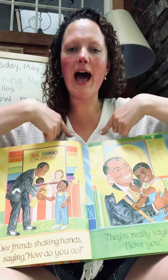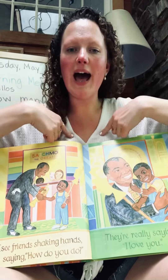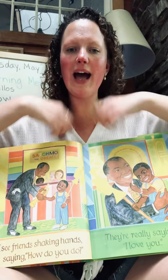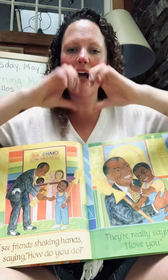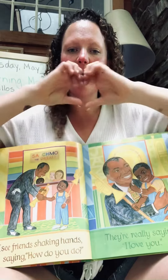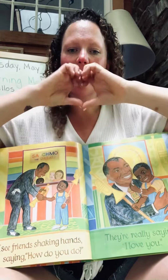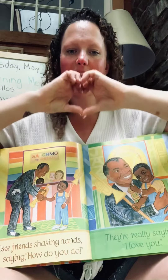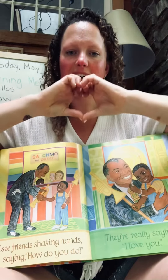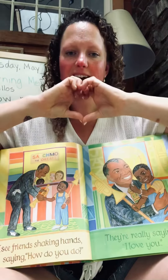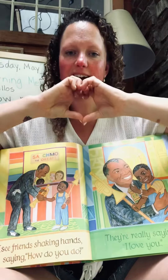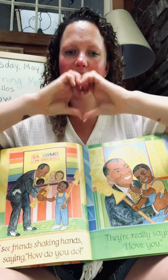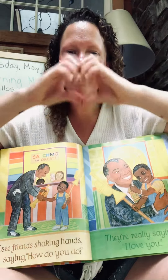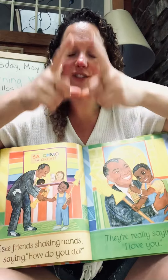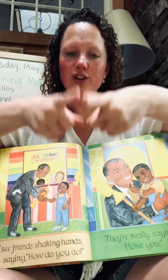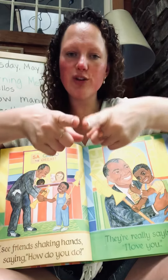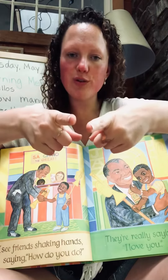love you.